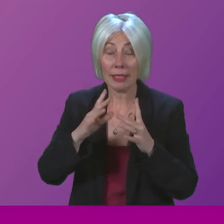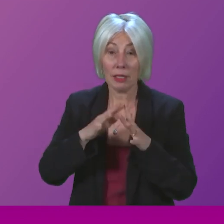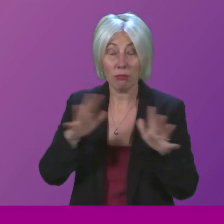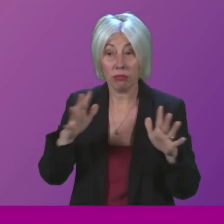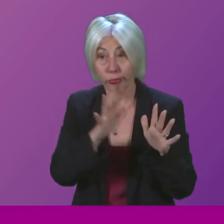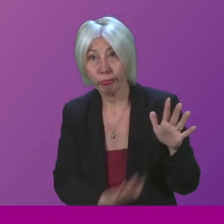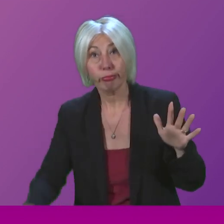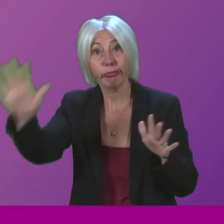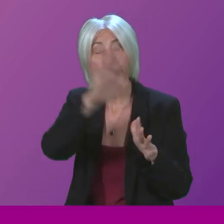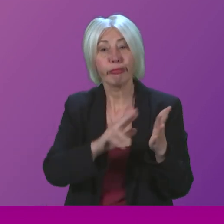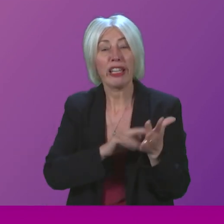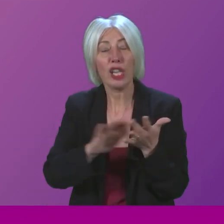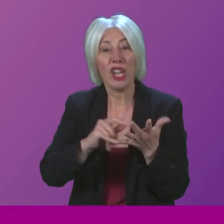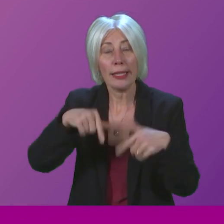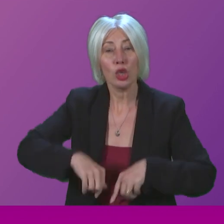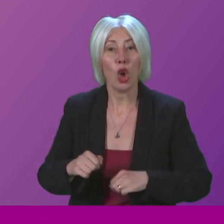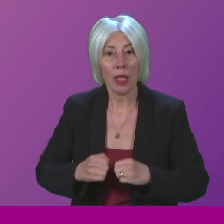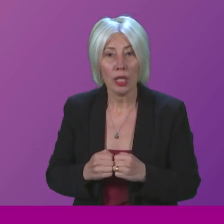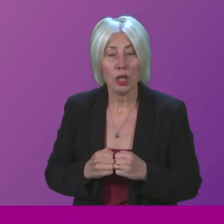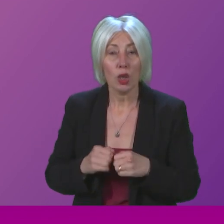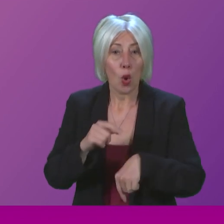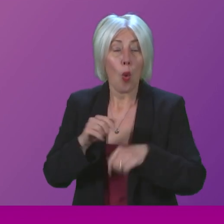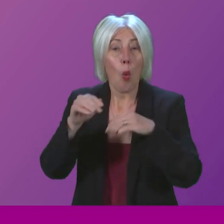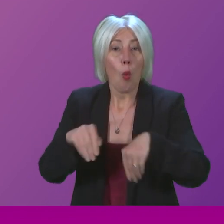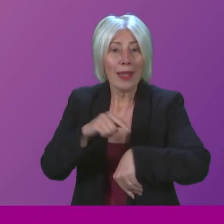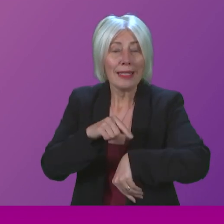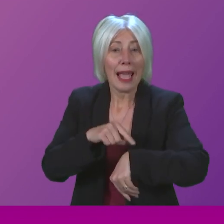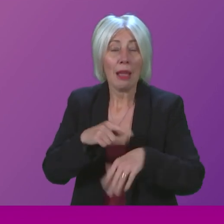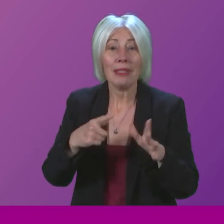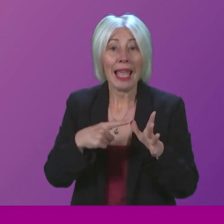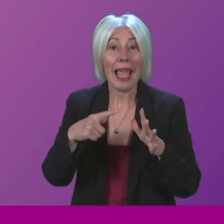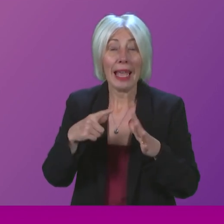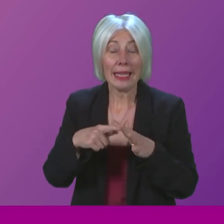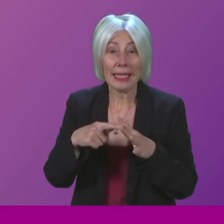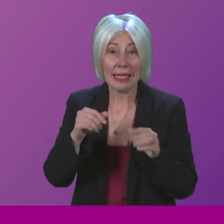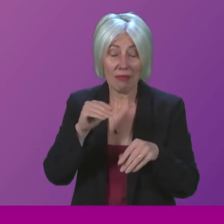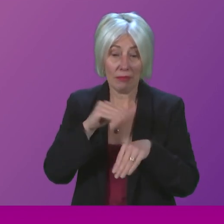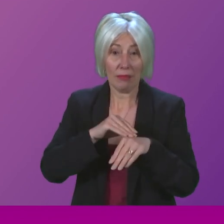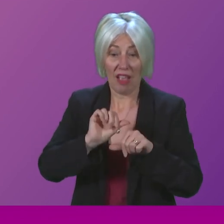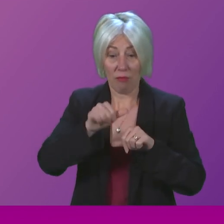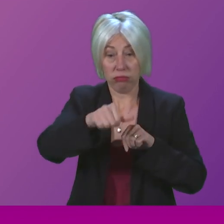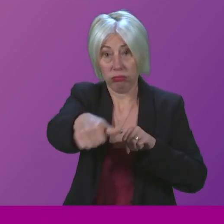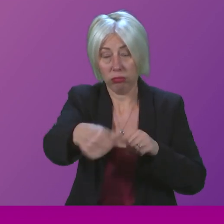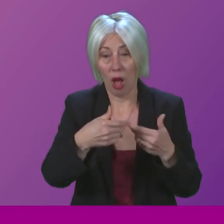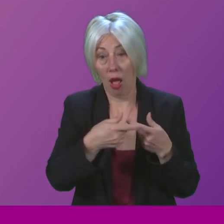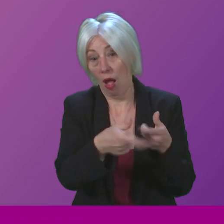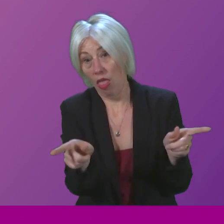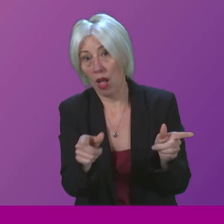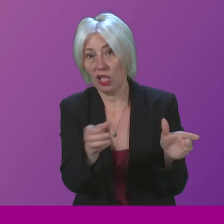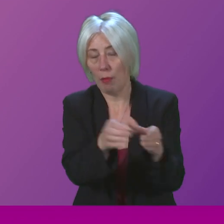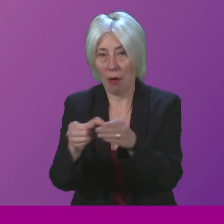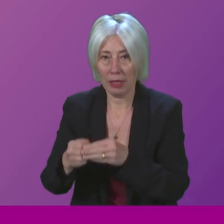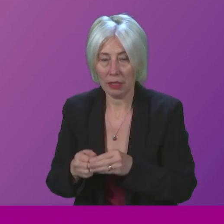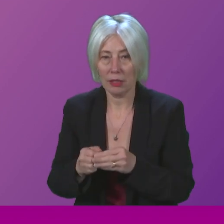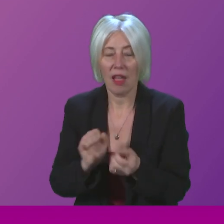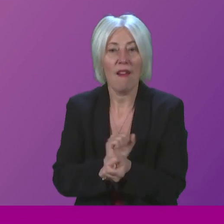Scotland's NHS. Long waiting times in A&E have a knock-on effect on the rest of our health system. A Freedom